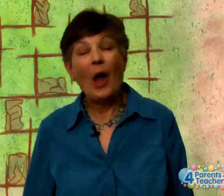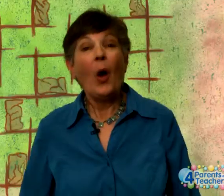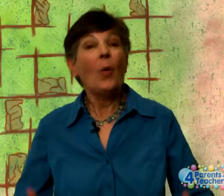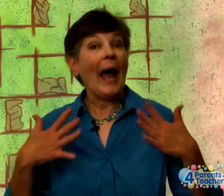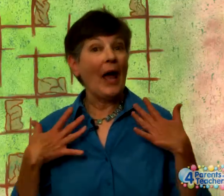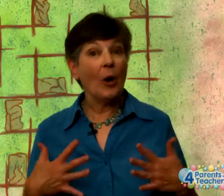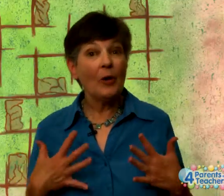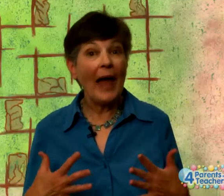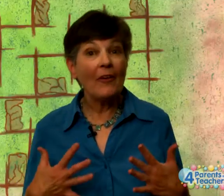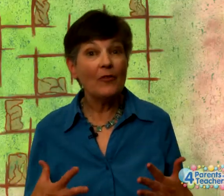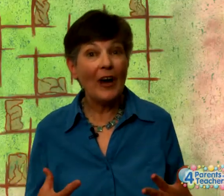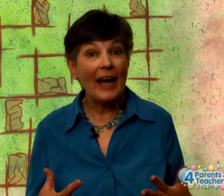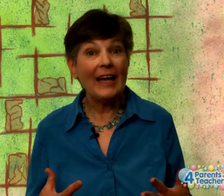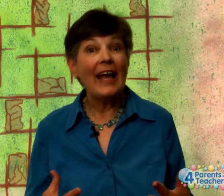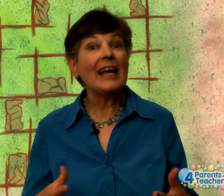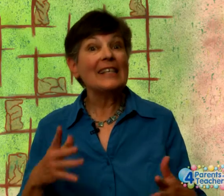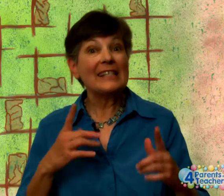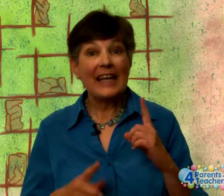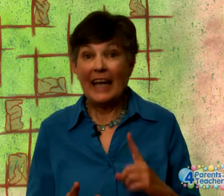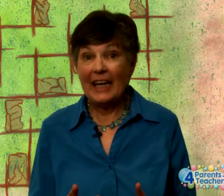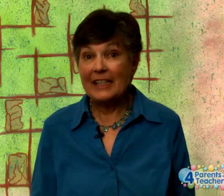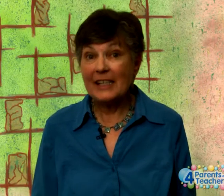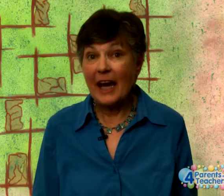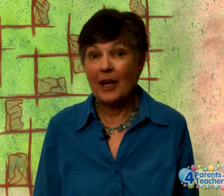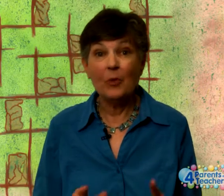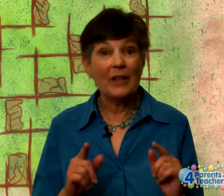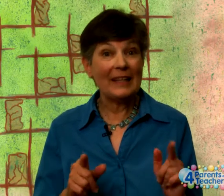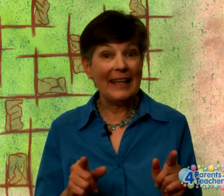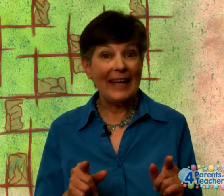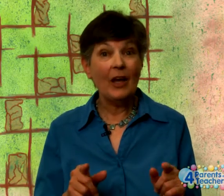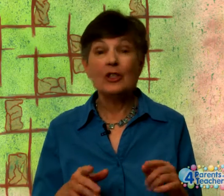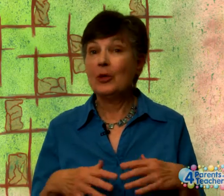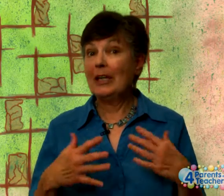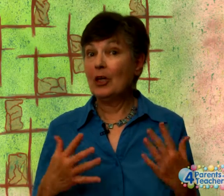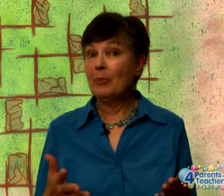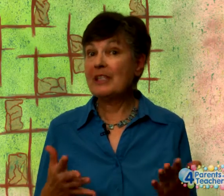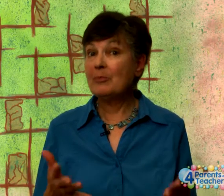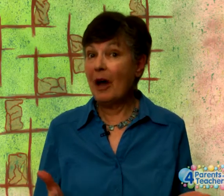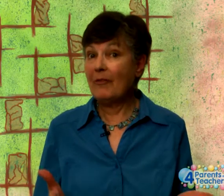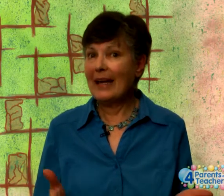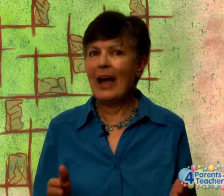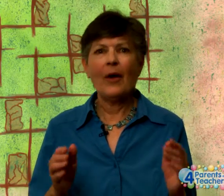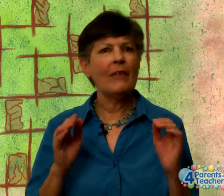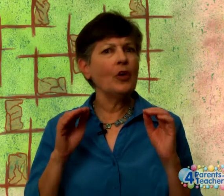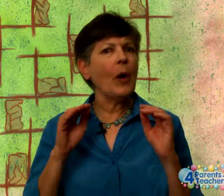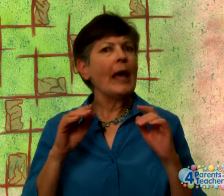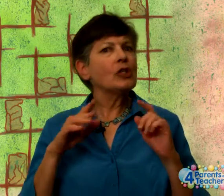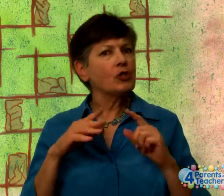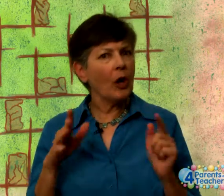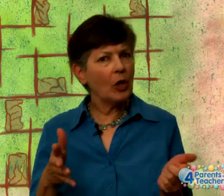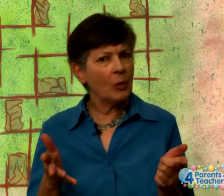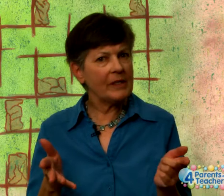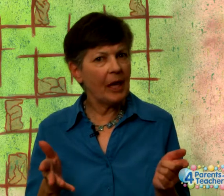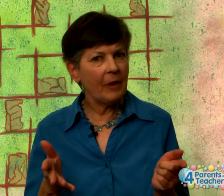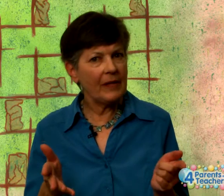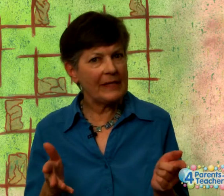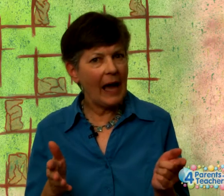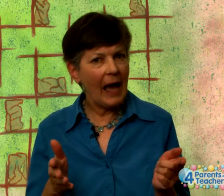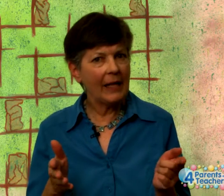Well, I hope you had fun singing and signing with Lee doing Little Miss Muffet. Now if you struggle with some of the signs.